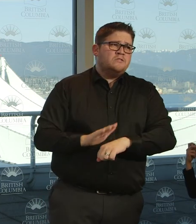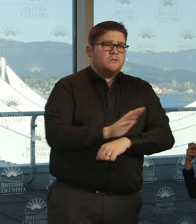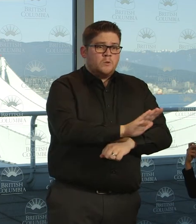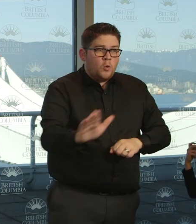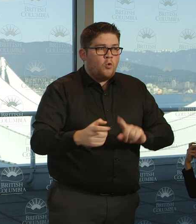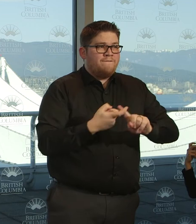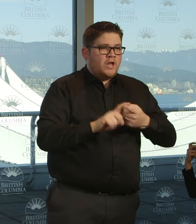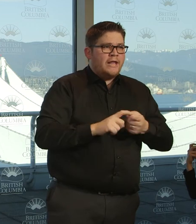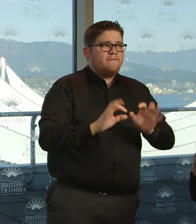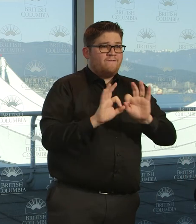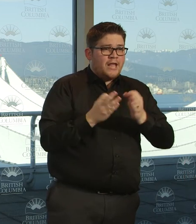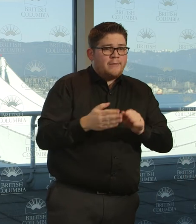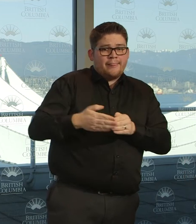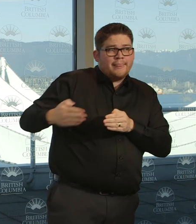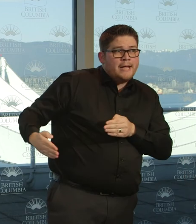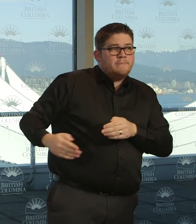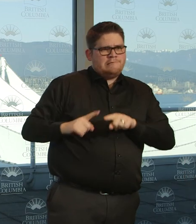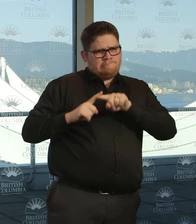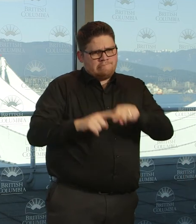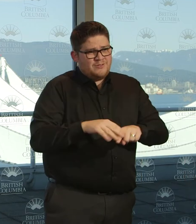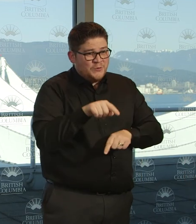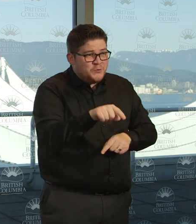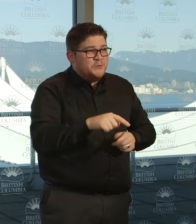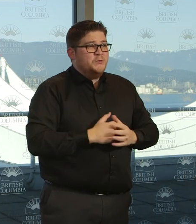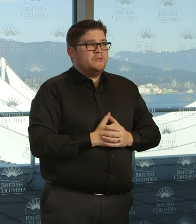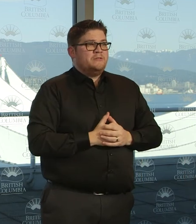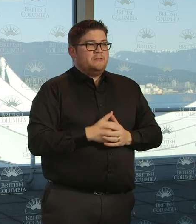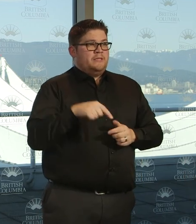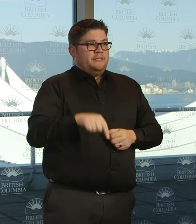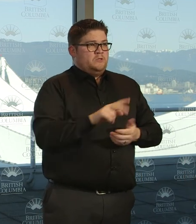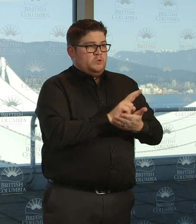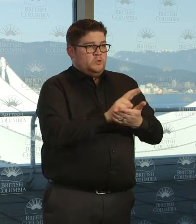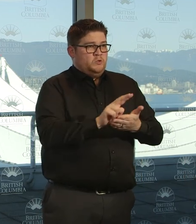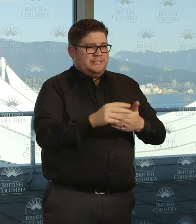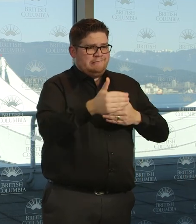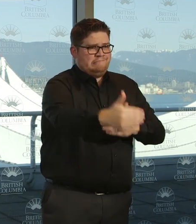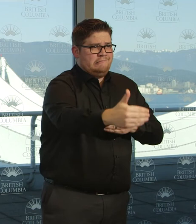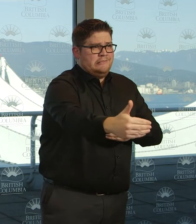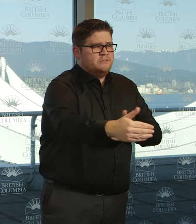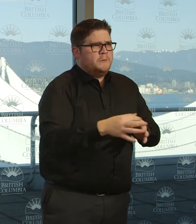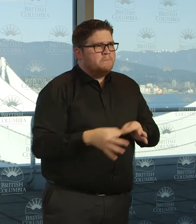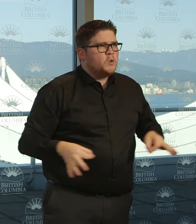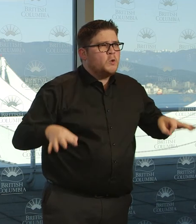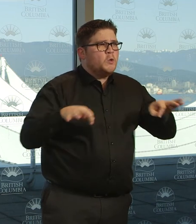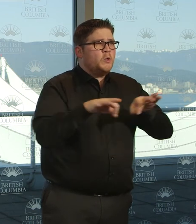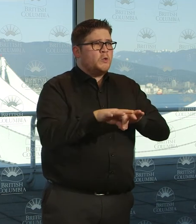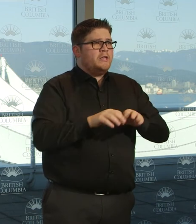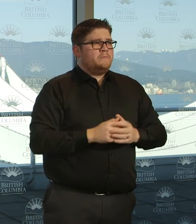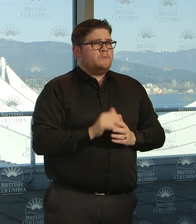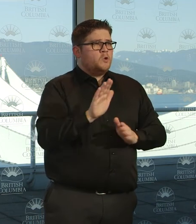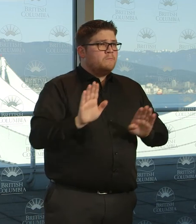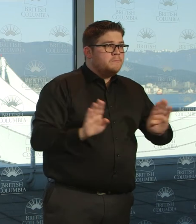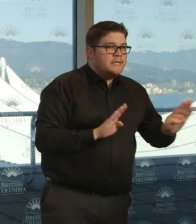you to do just that. This next two weeks, what we do in this two weeks, every one of us, is important. There's a difference